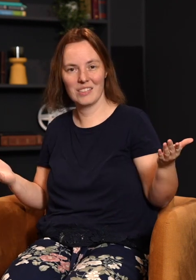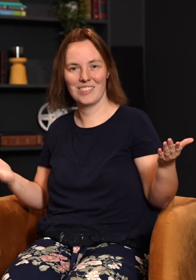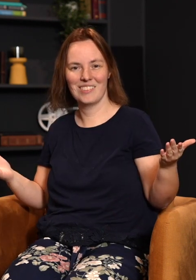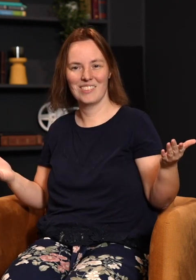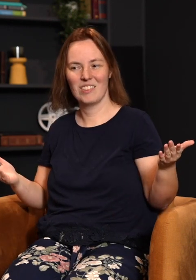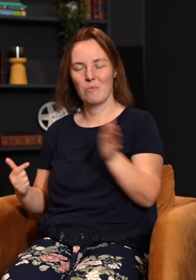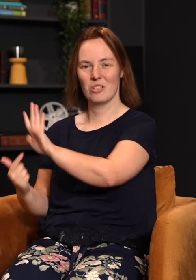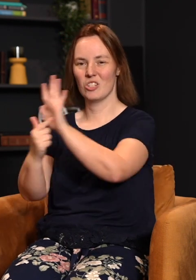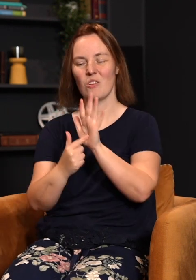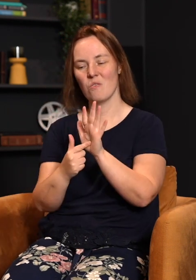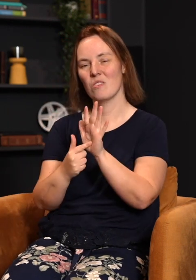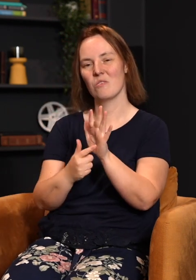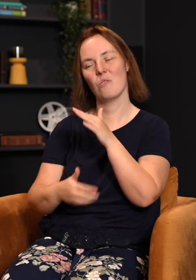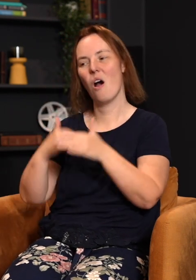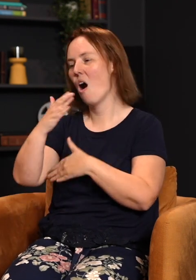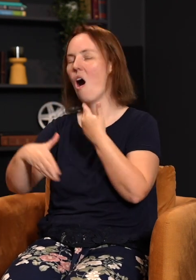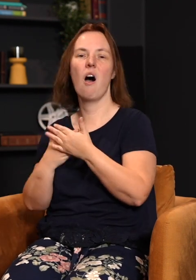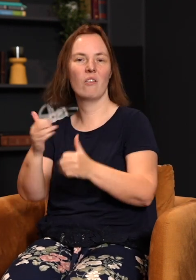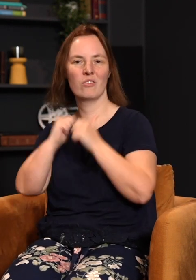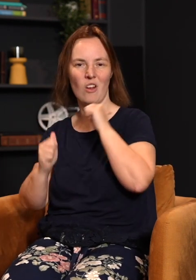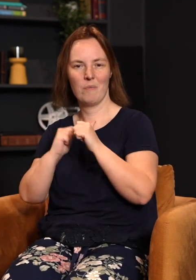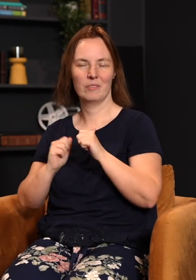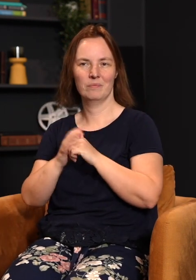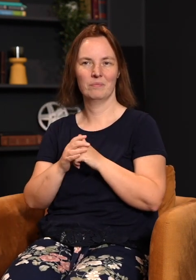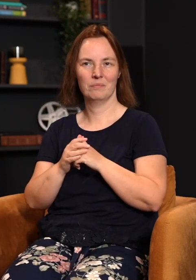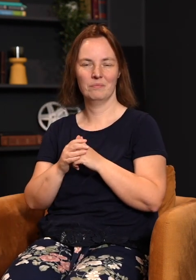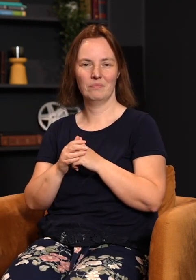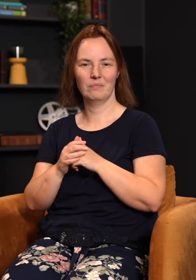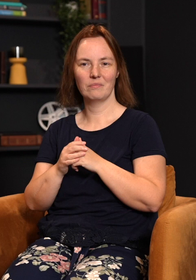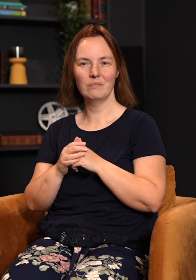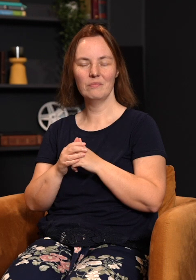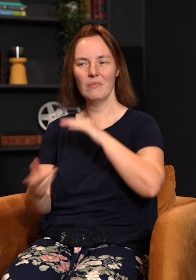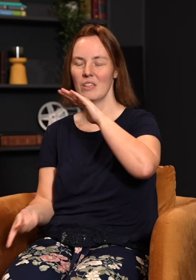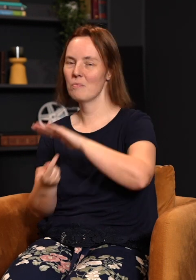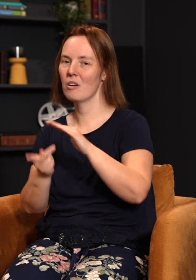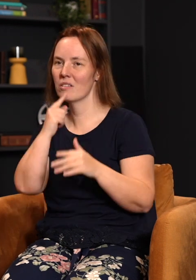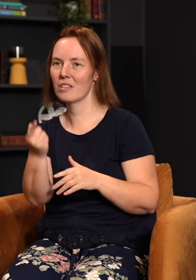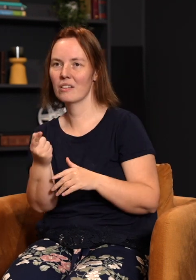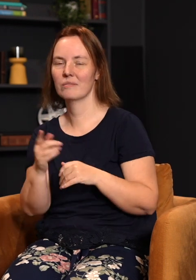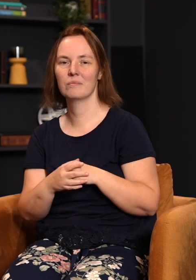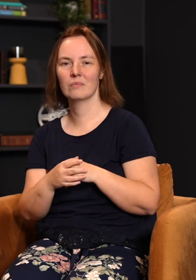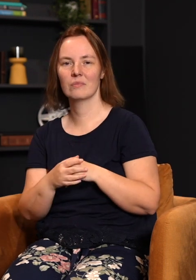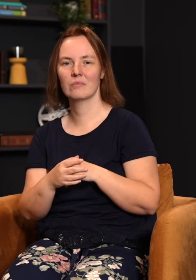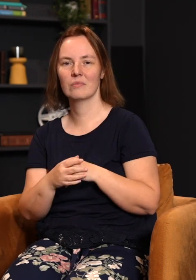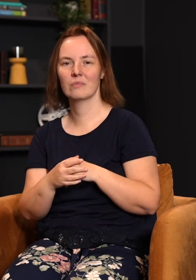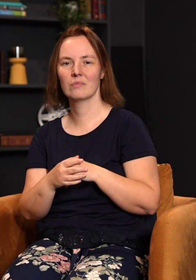that were being played out in all of this drama. Now the apostle Paul put it this way, looking back, he said in Colossians 2, these are only